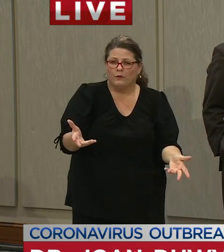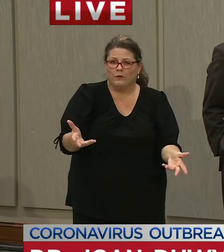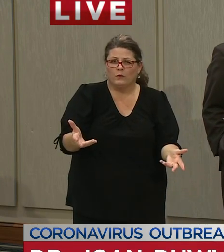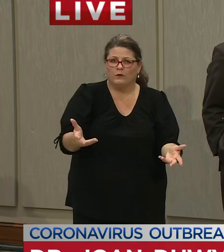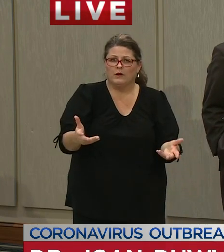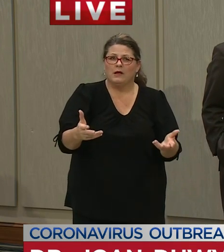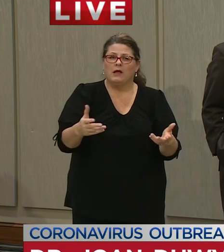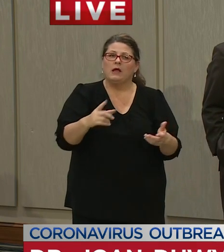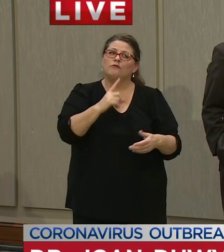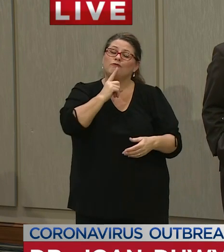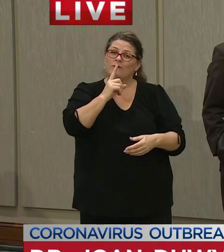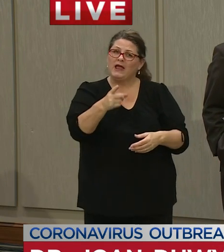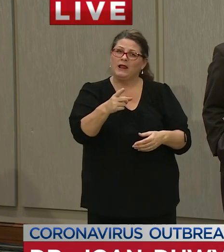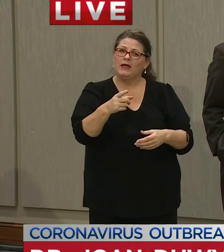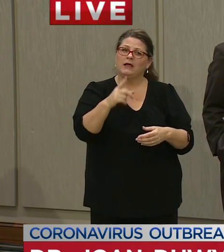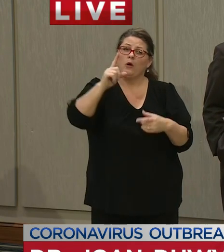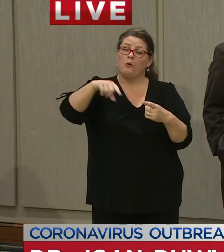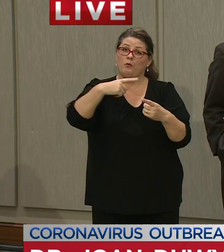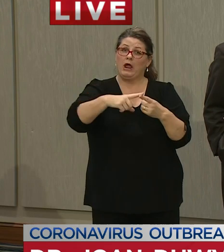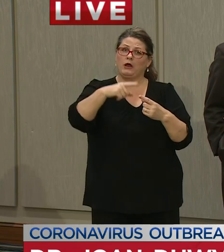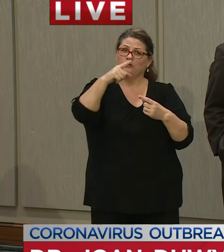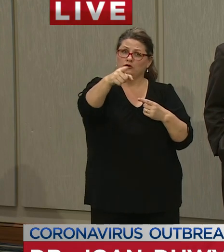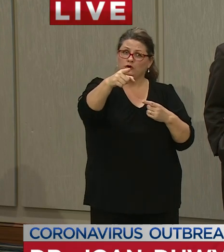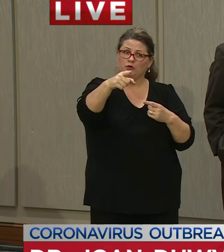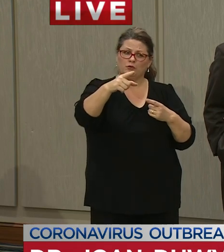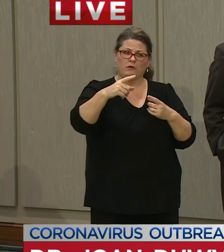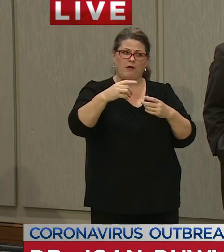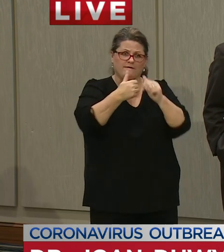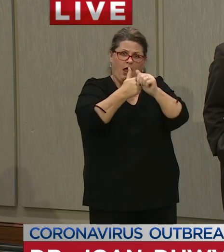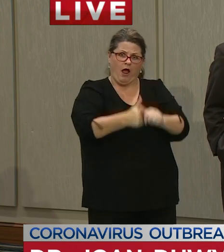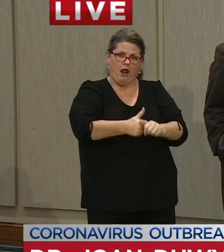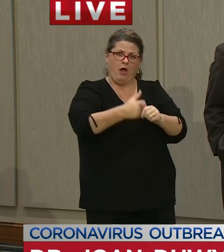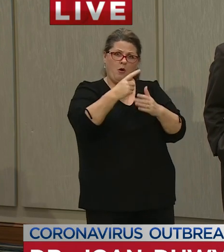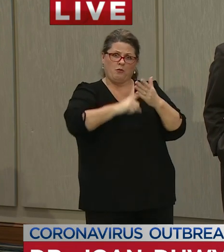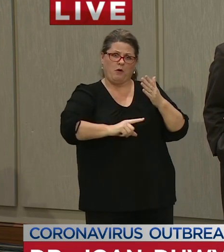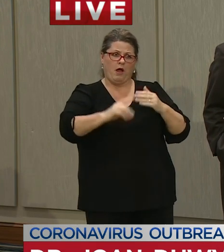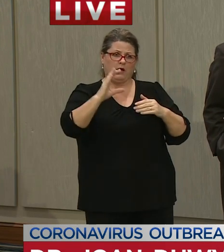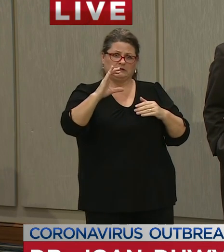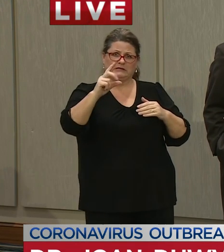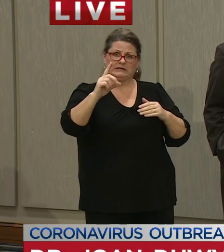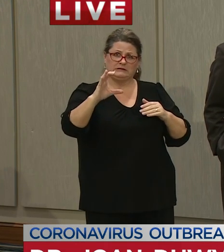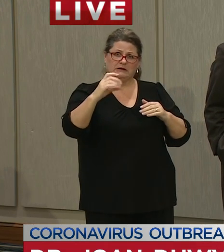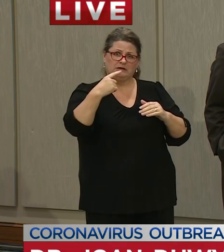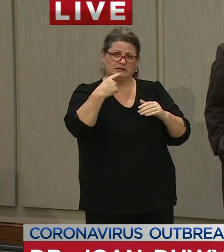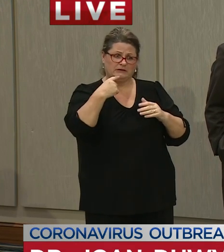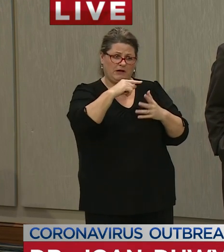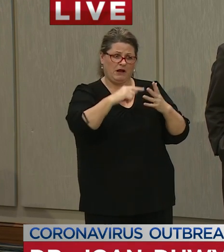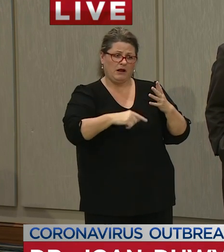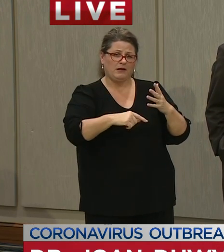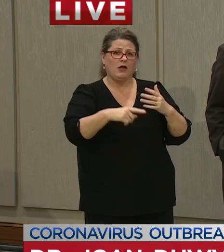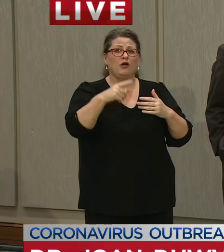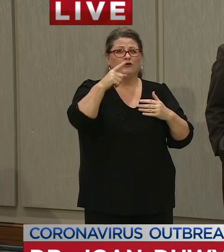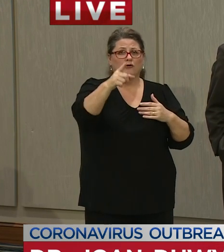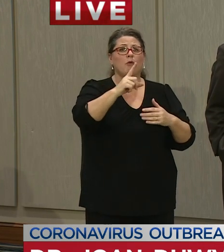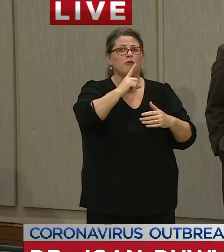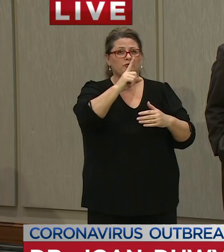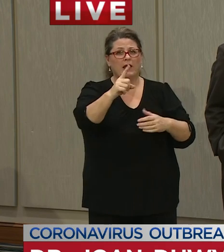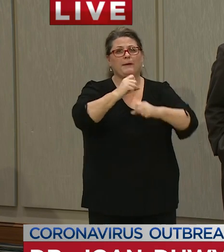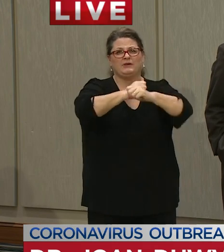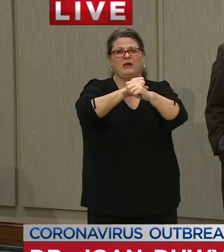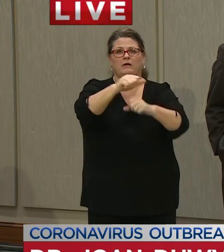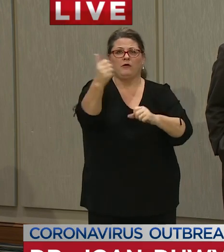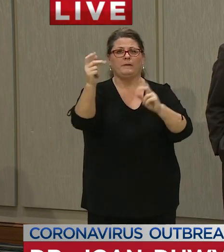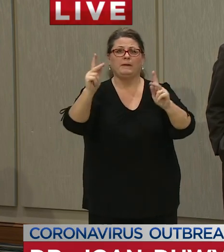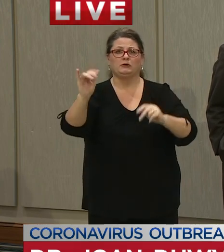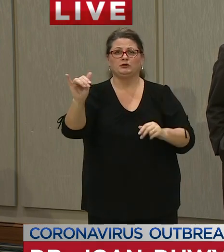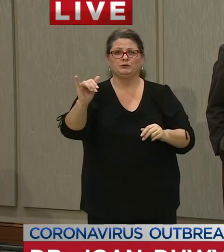to do actually because you're thinking about everyone around you and taking care of them and from my brief time in south carolina that's the